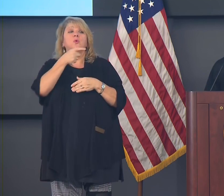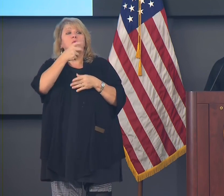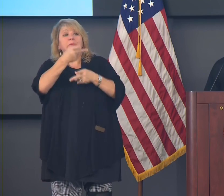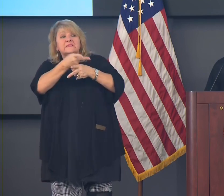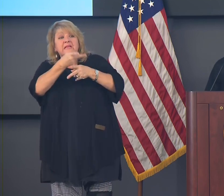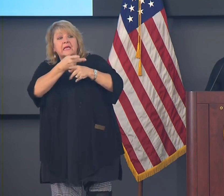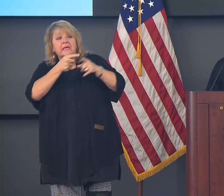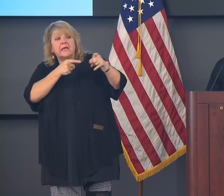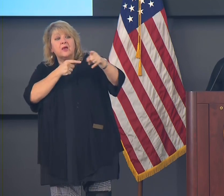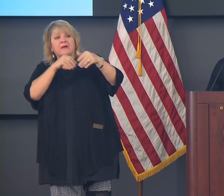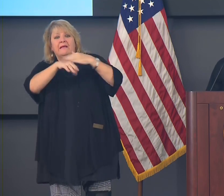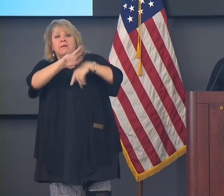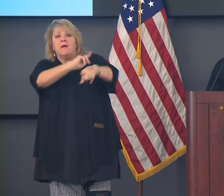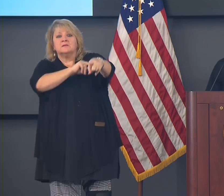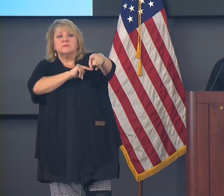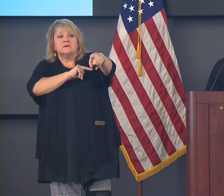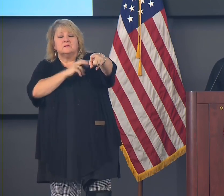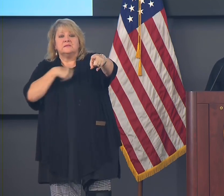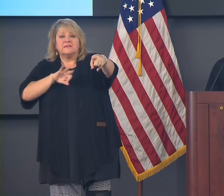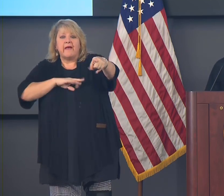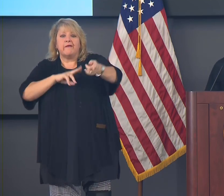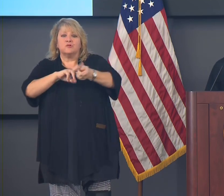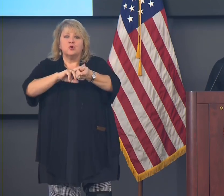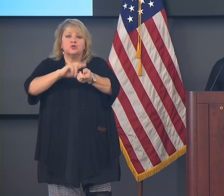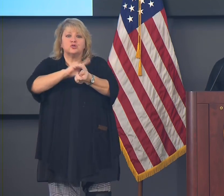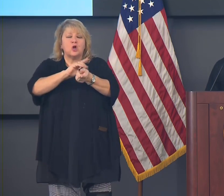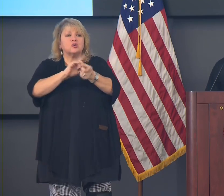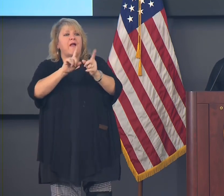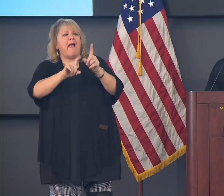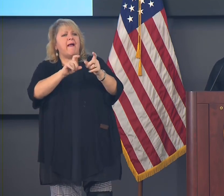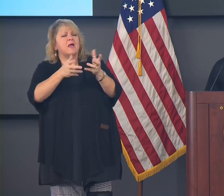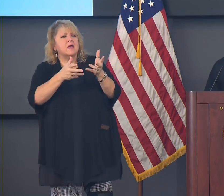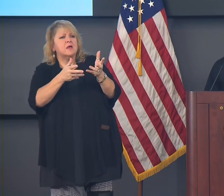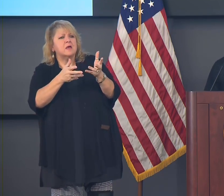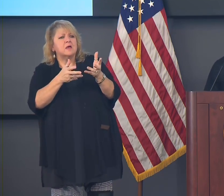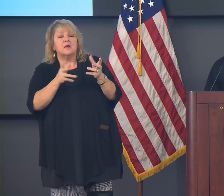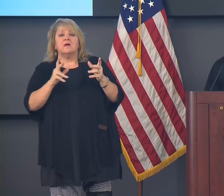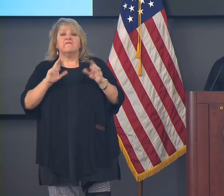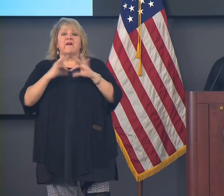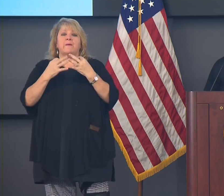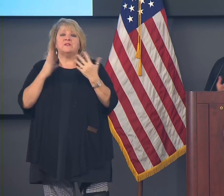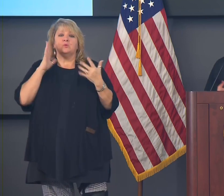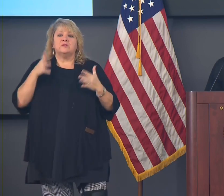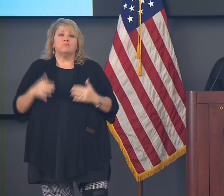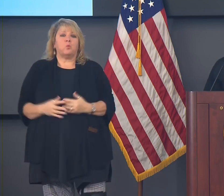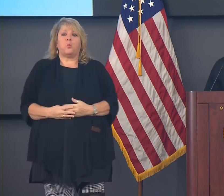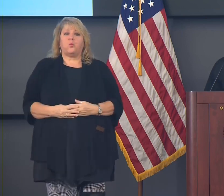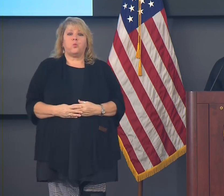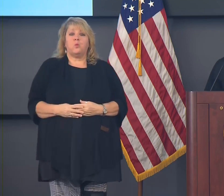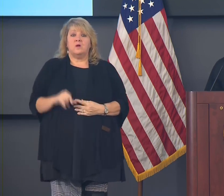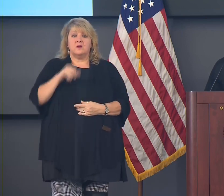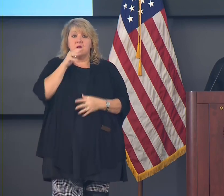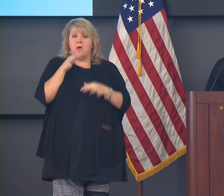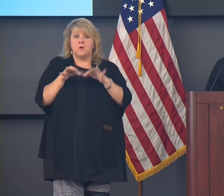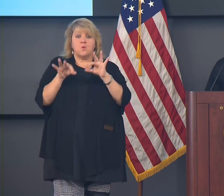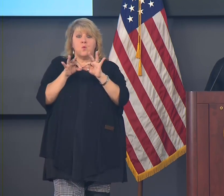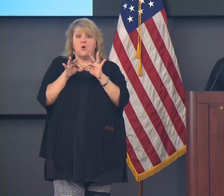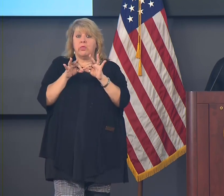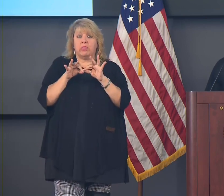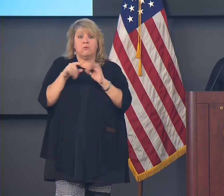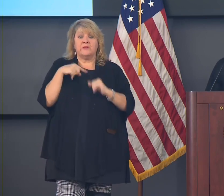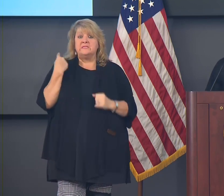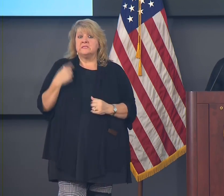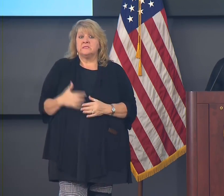surges. And after that, I think most families are going to come around and say, you know what? It's just not worth the risk this time around.